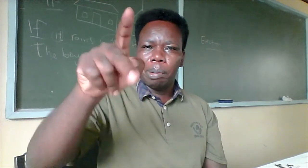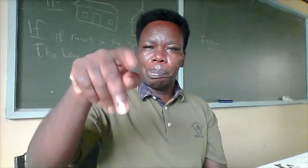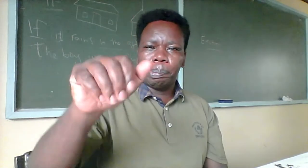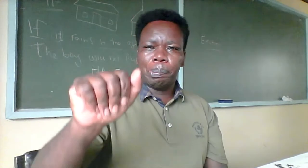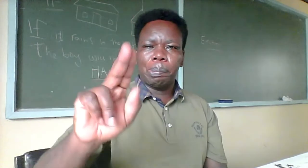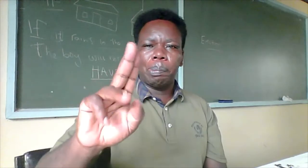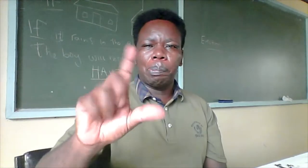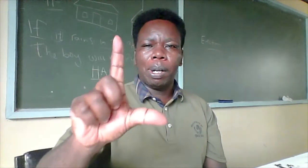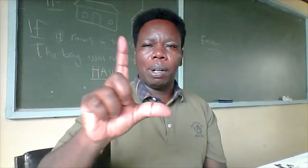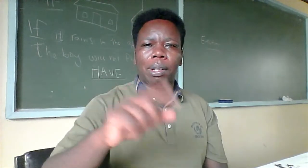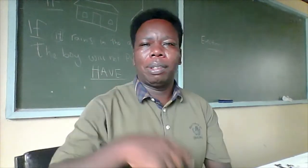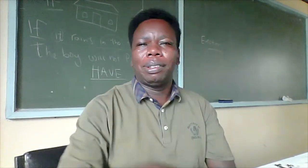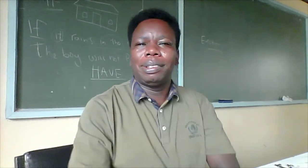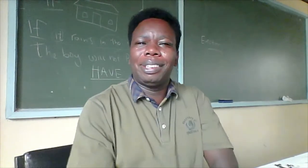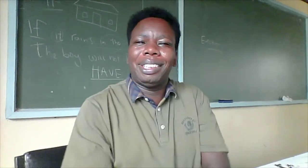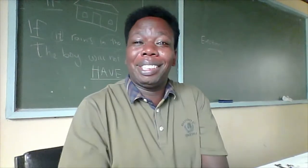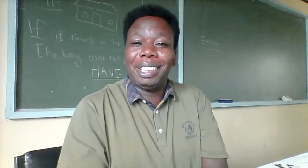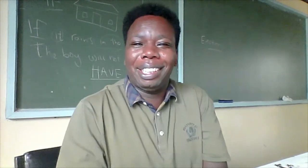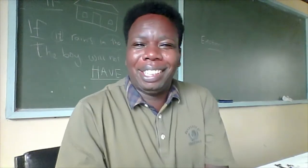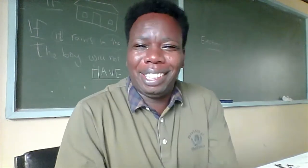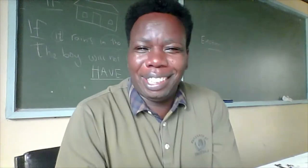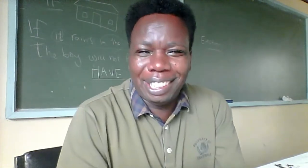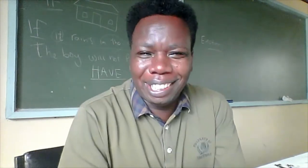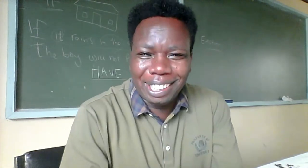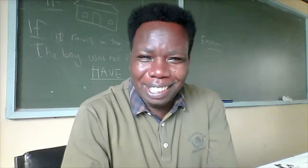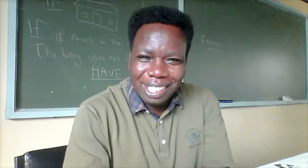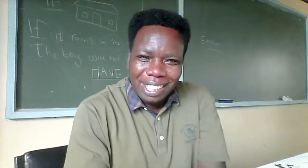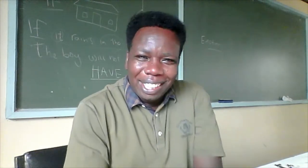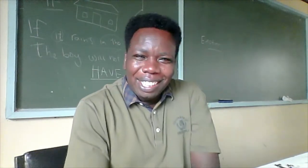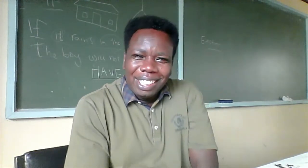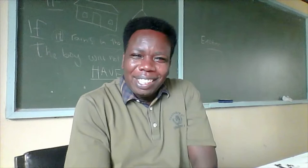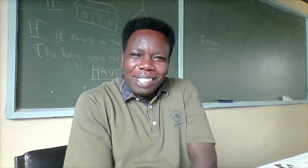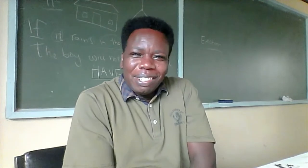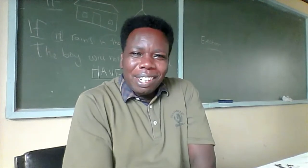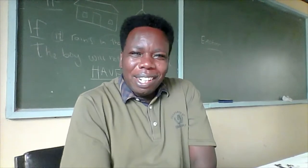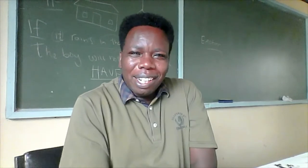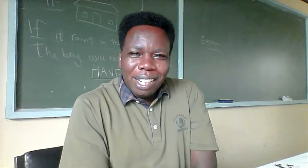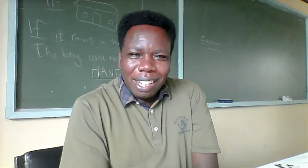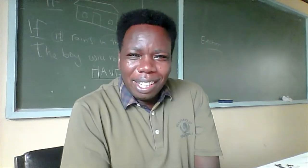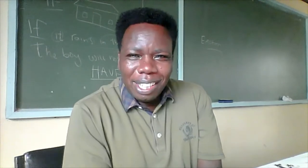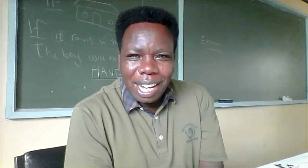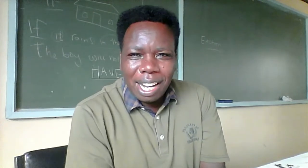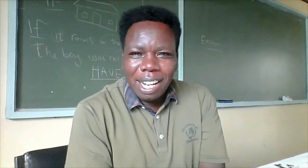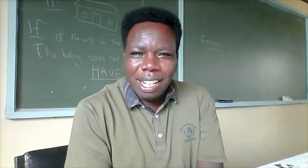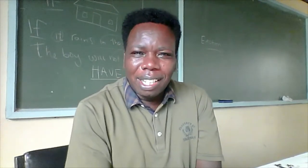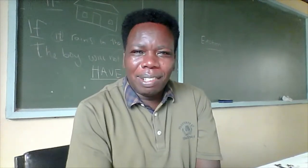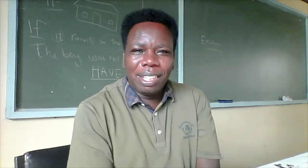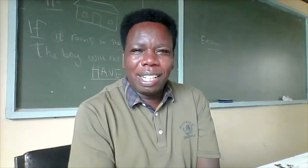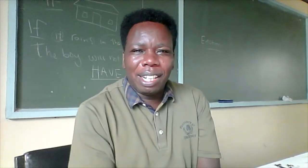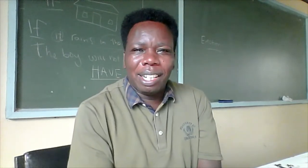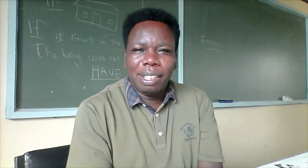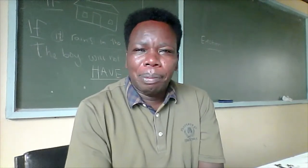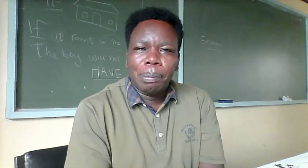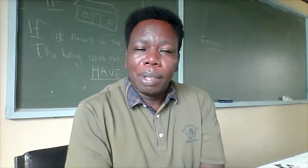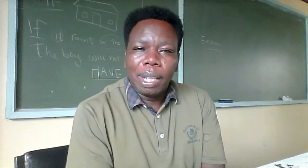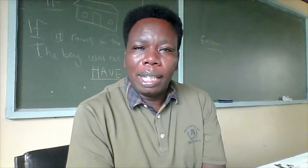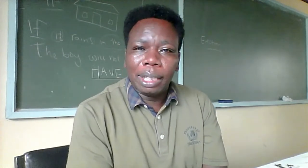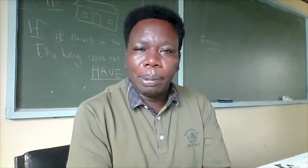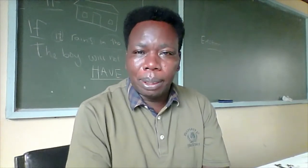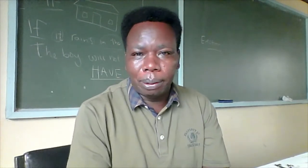how paul you see oh yeah oh yeah that's how we do